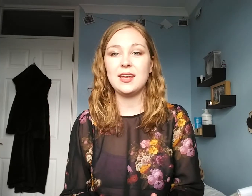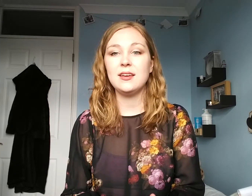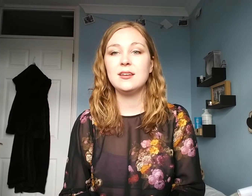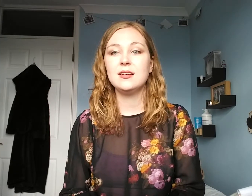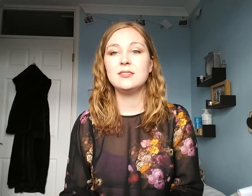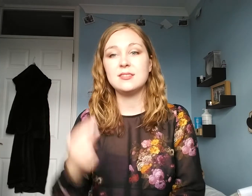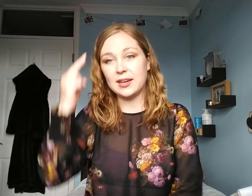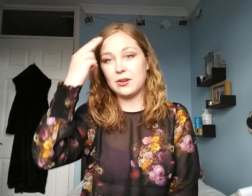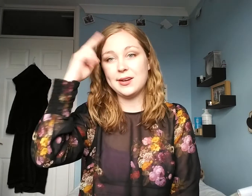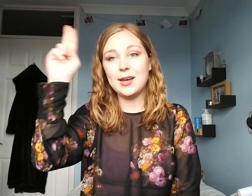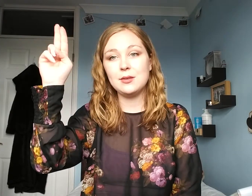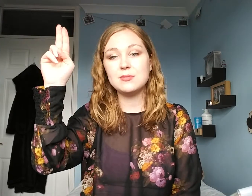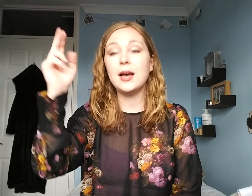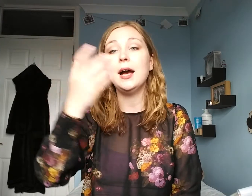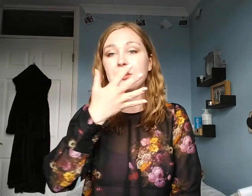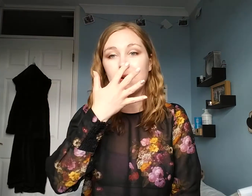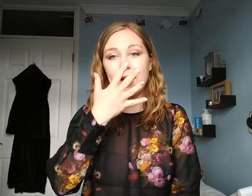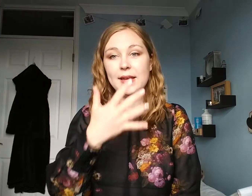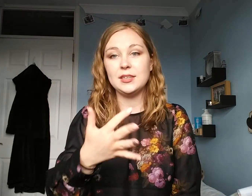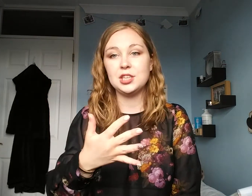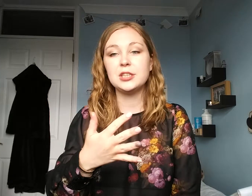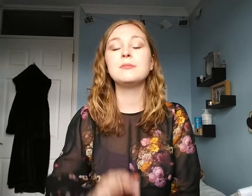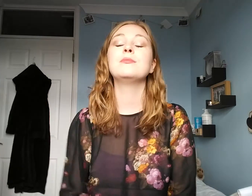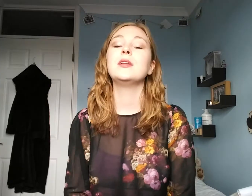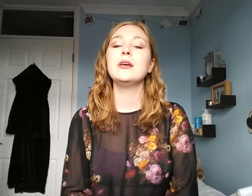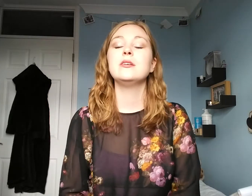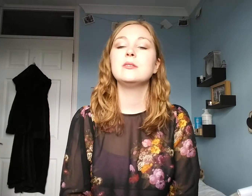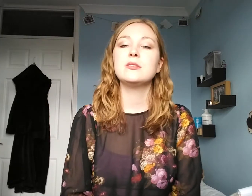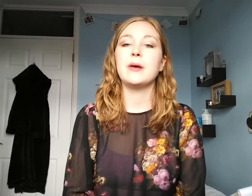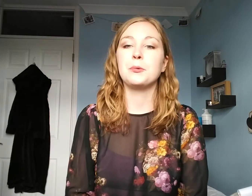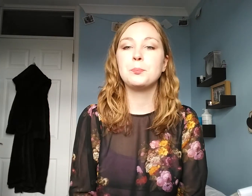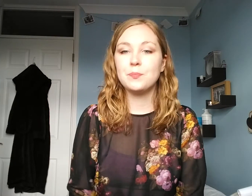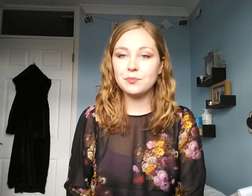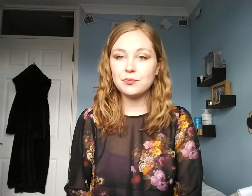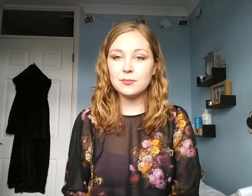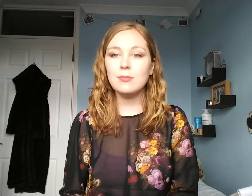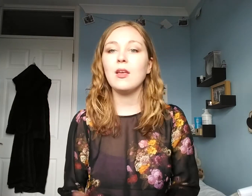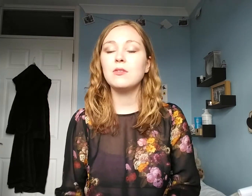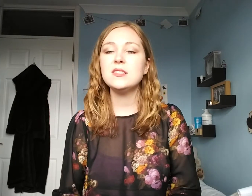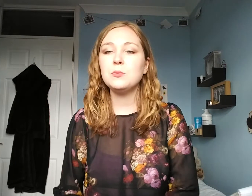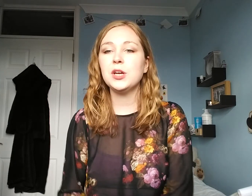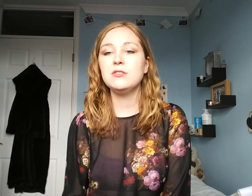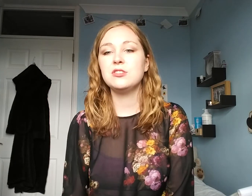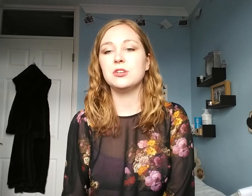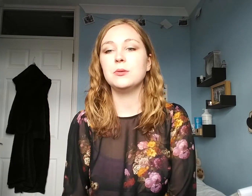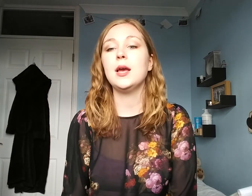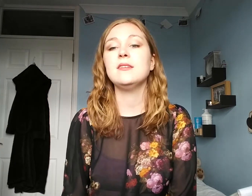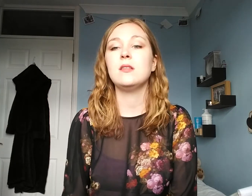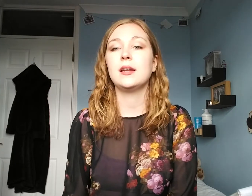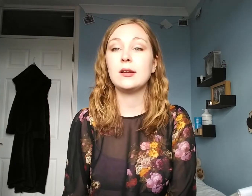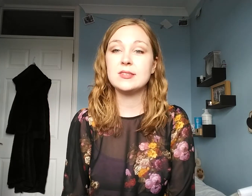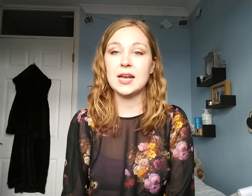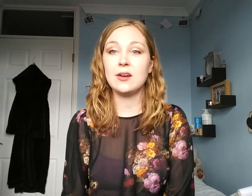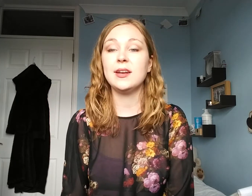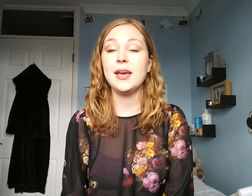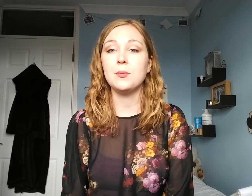to say our names and our age. So, the first thing we're going to do is learn how to say our name.